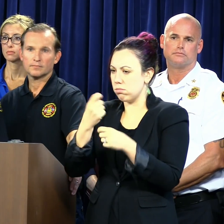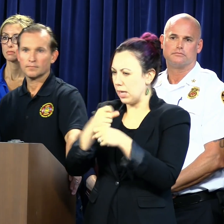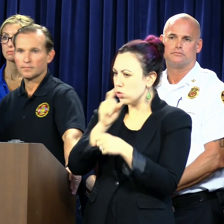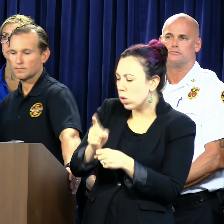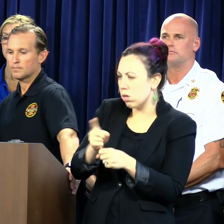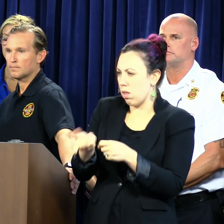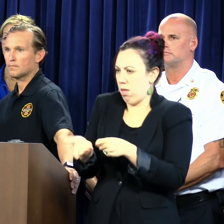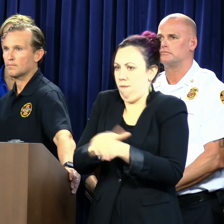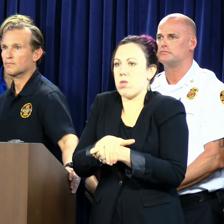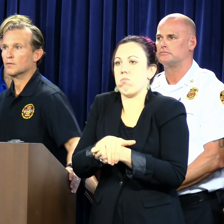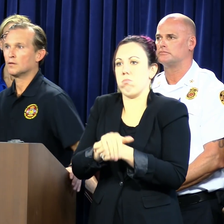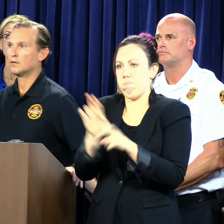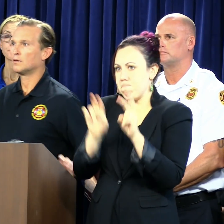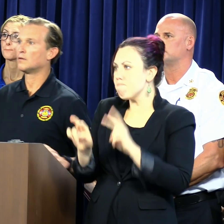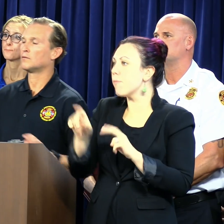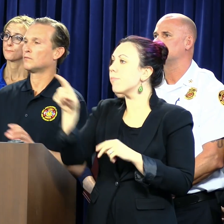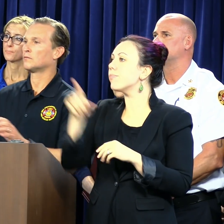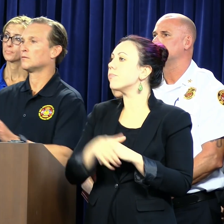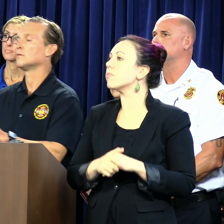issues.